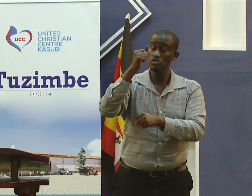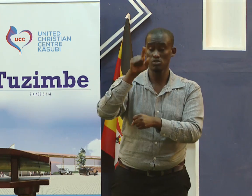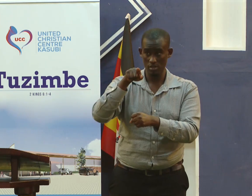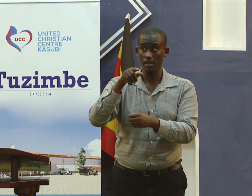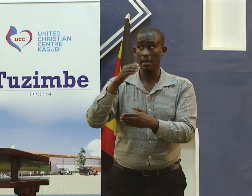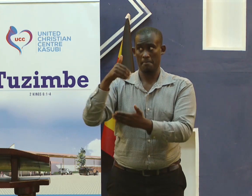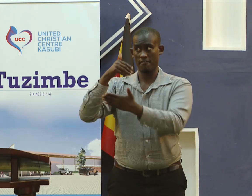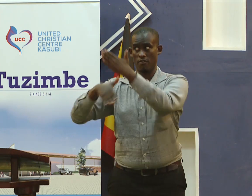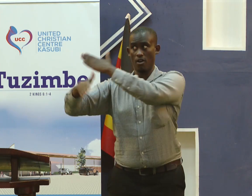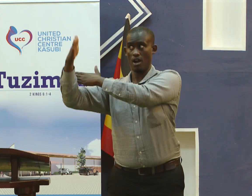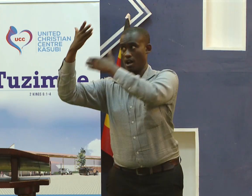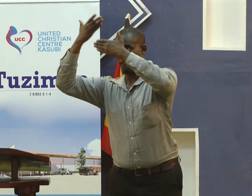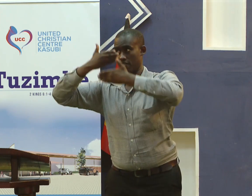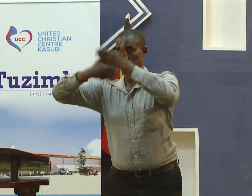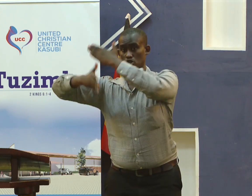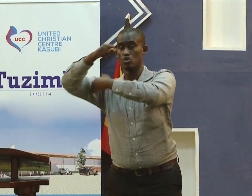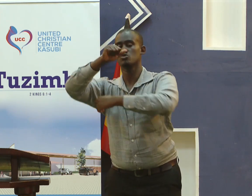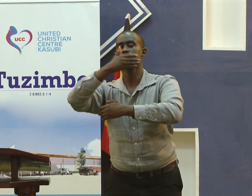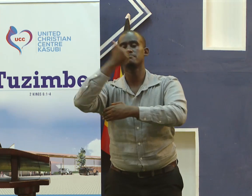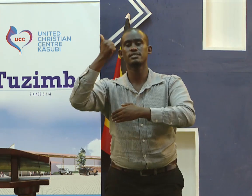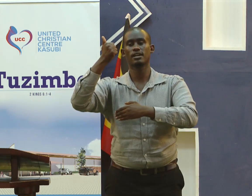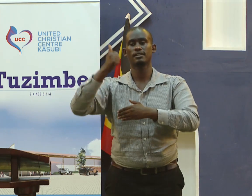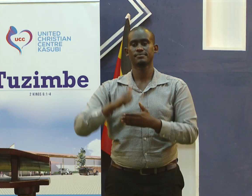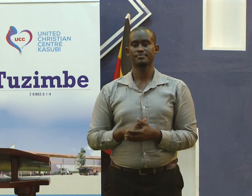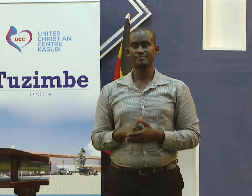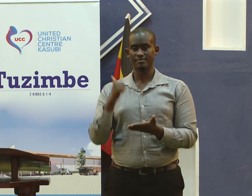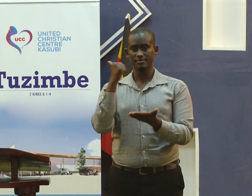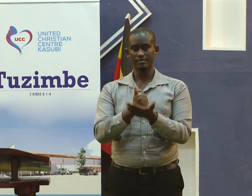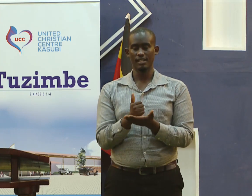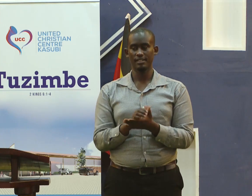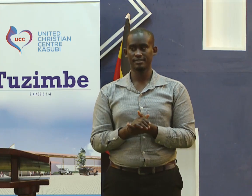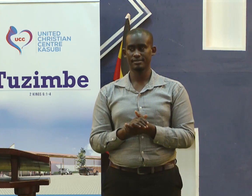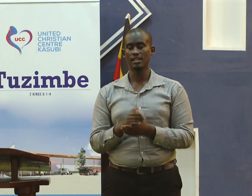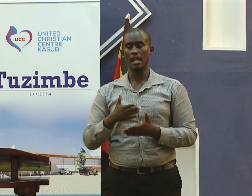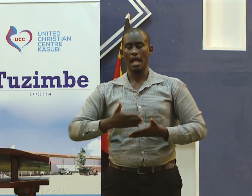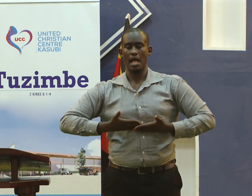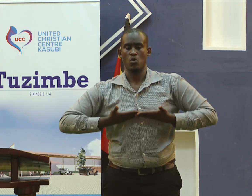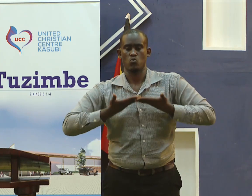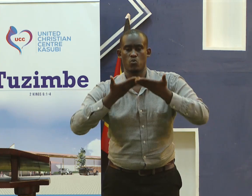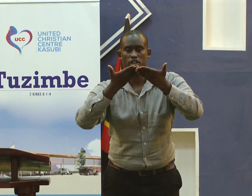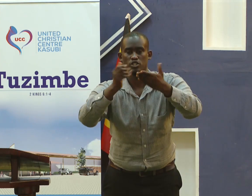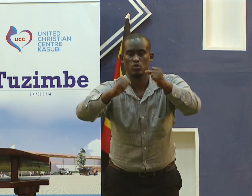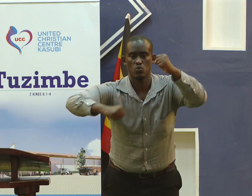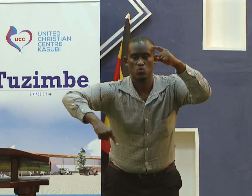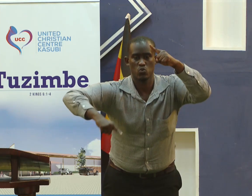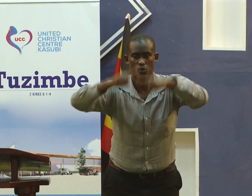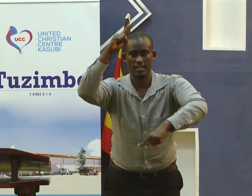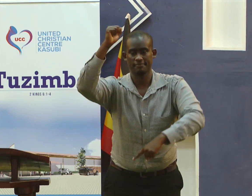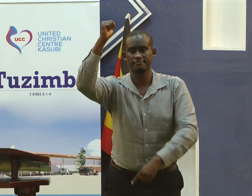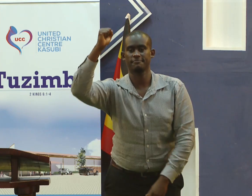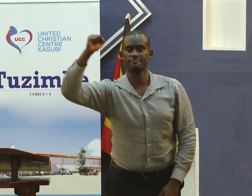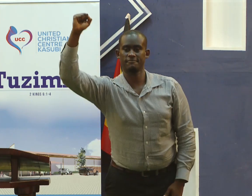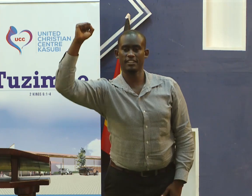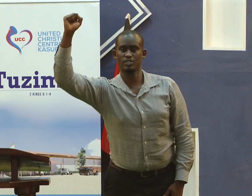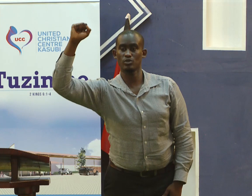but before God you are better than him or her amen I wish you victory